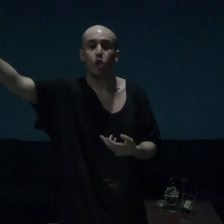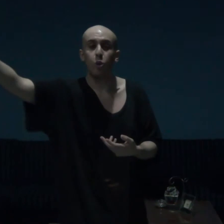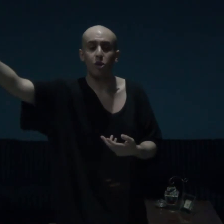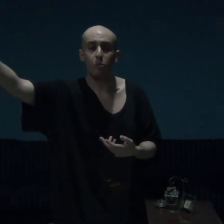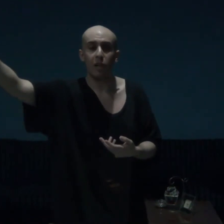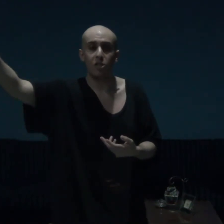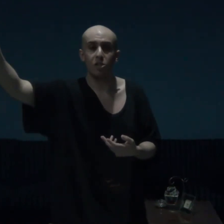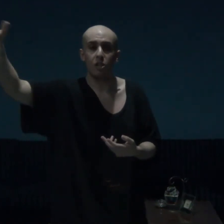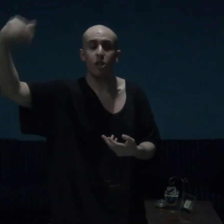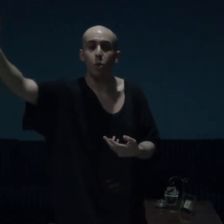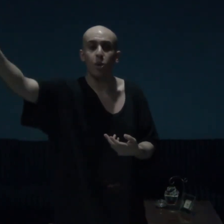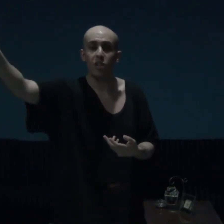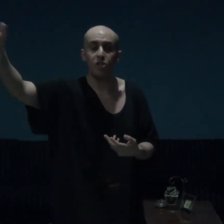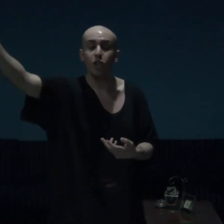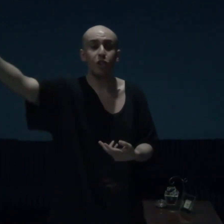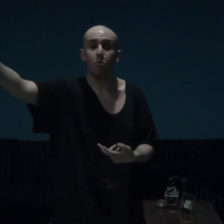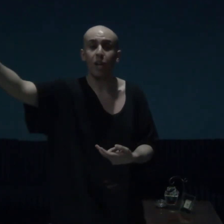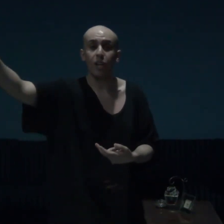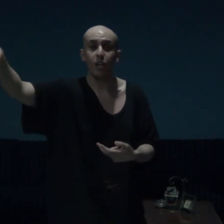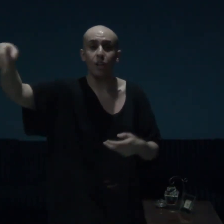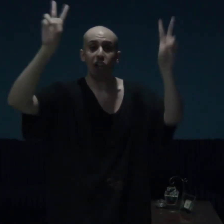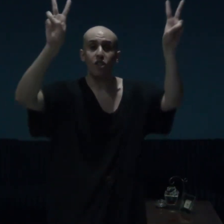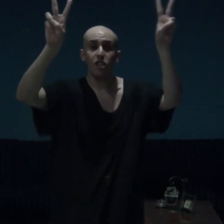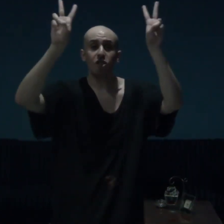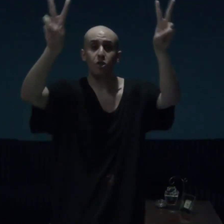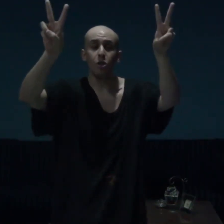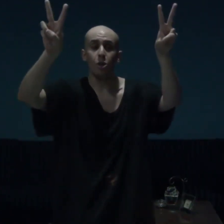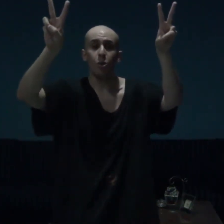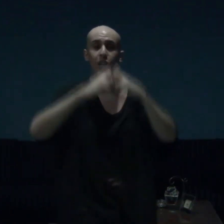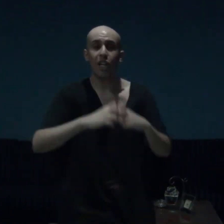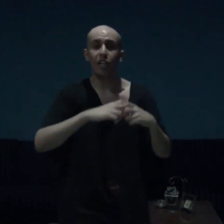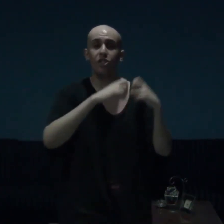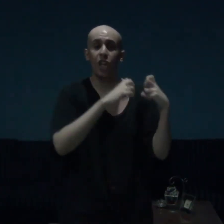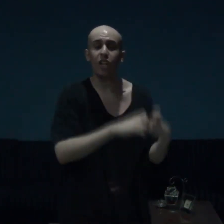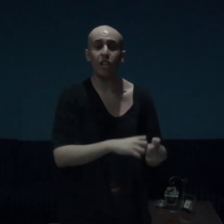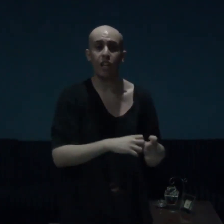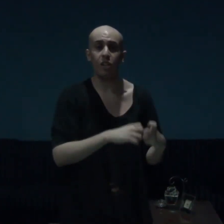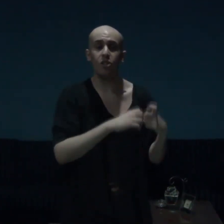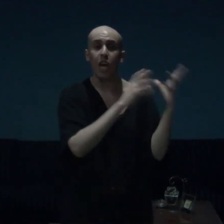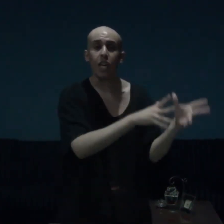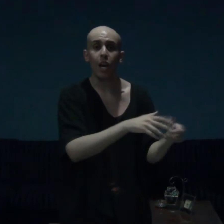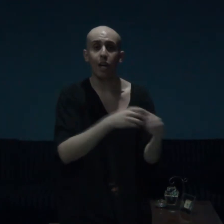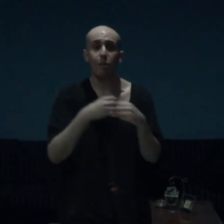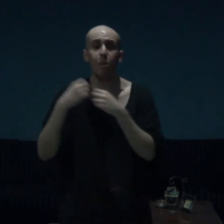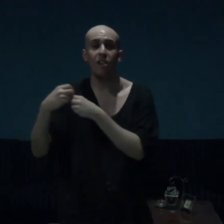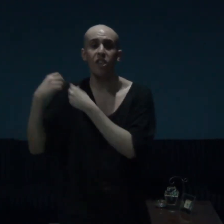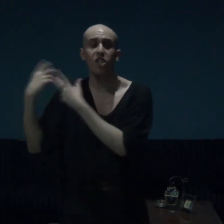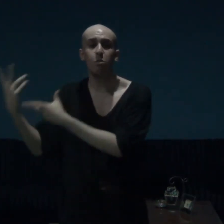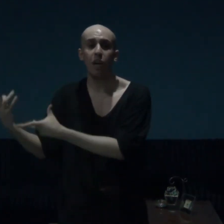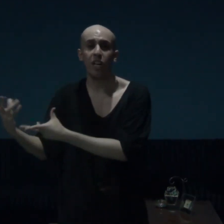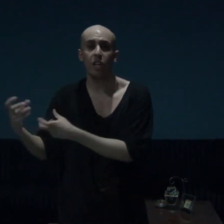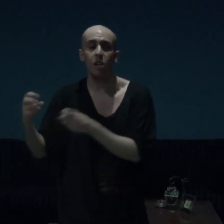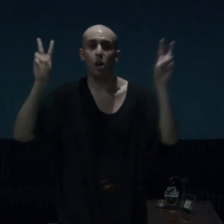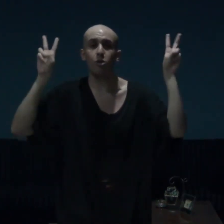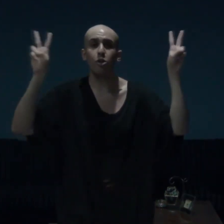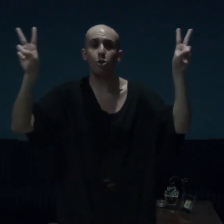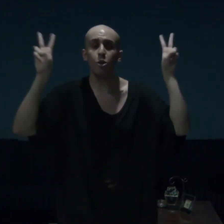quartermaster, who is Ishmael, and these two, guys and gals, Ahab and Ishmael, are the two